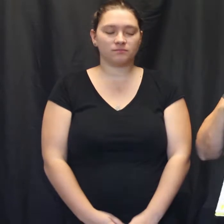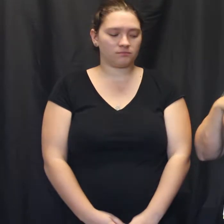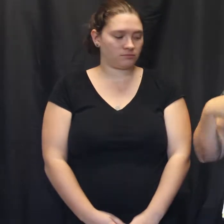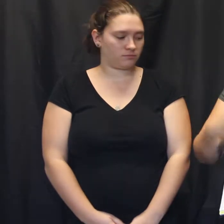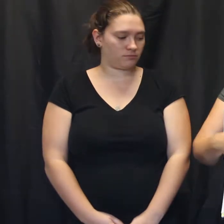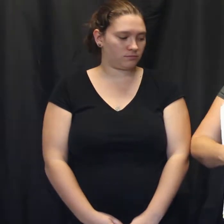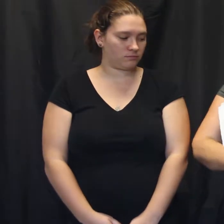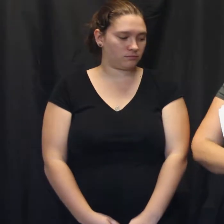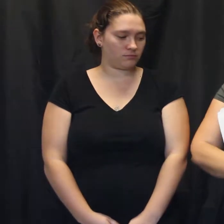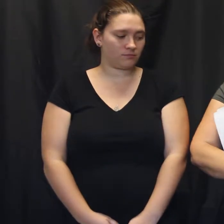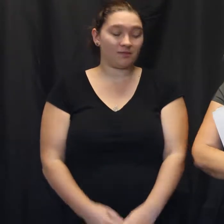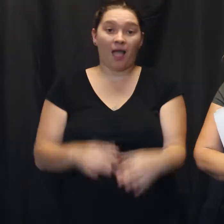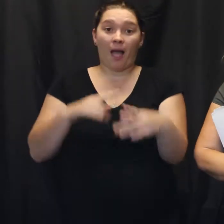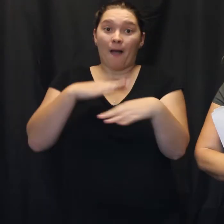It's about the weather.